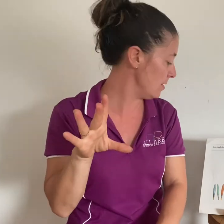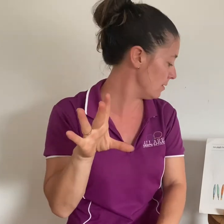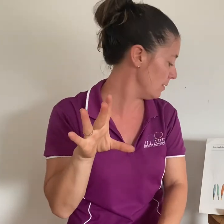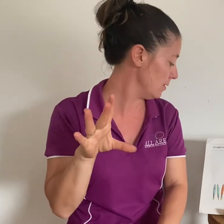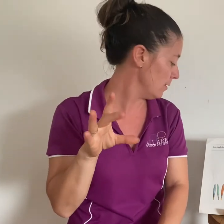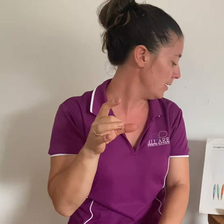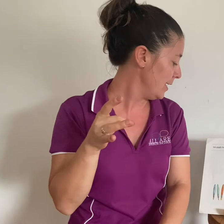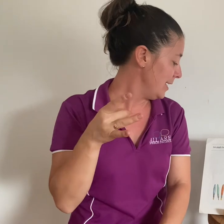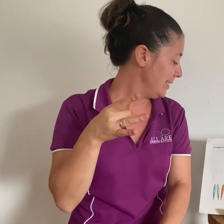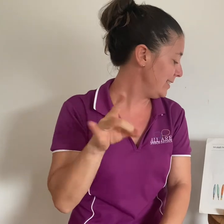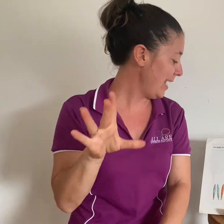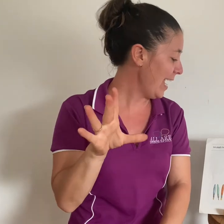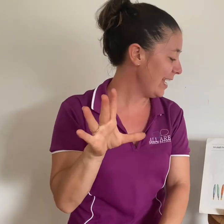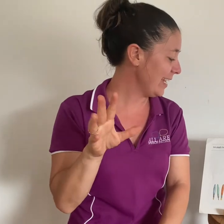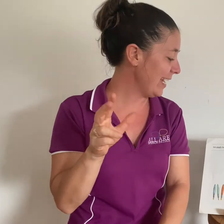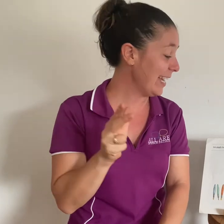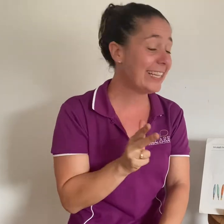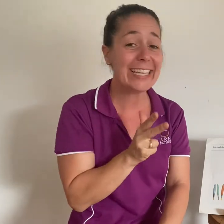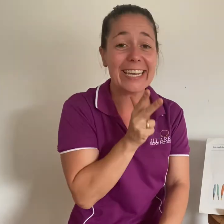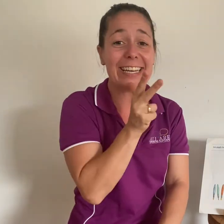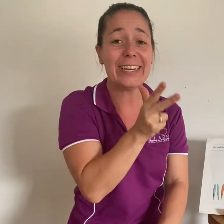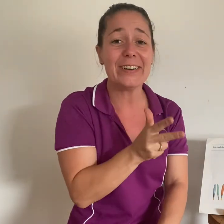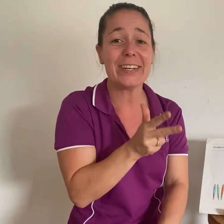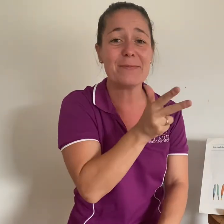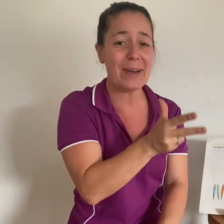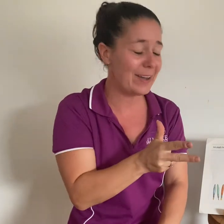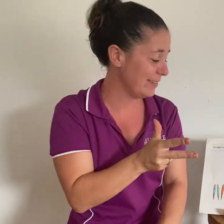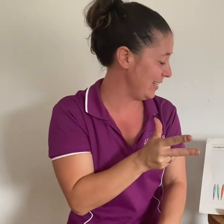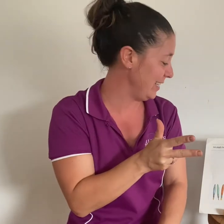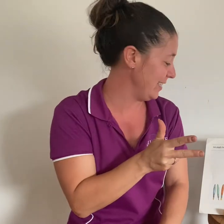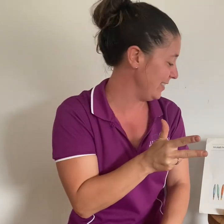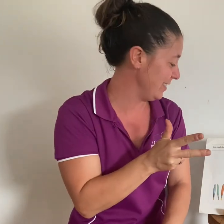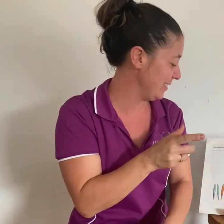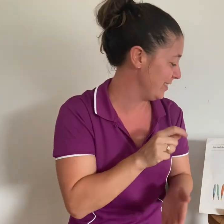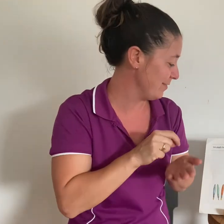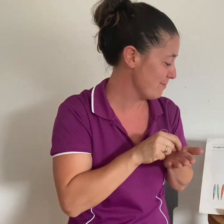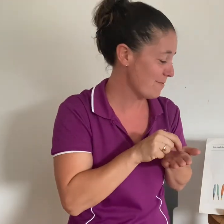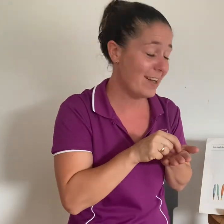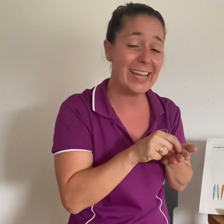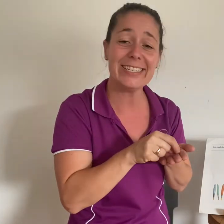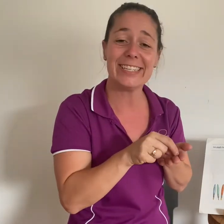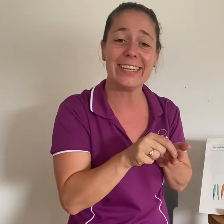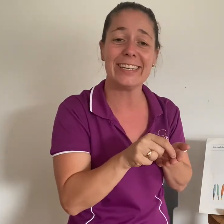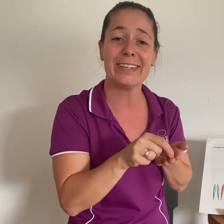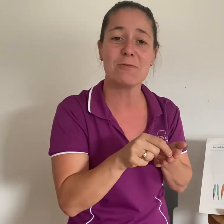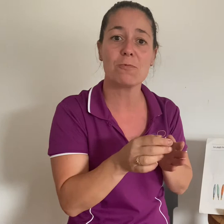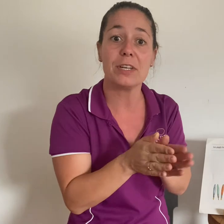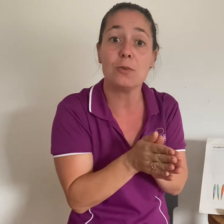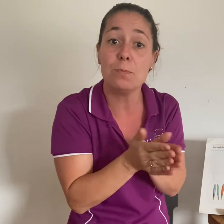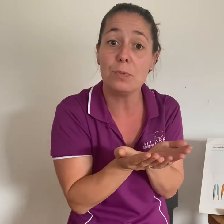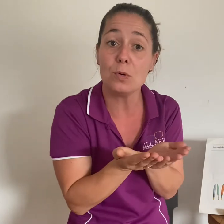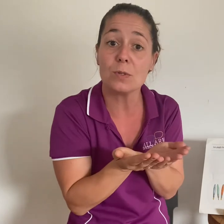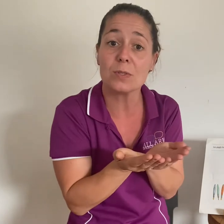10 giggly kookaburras writing riddle books